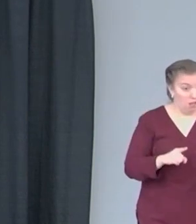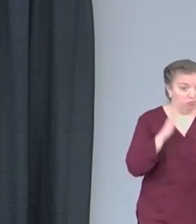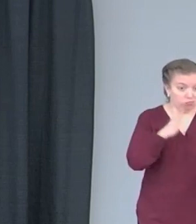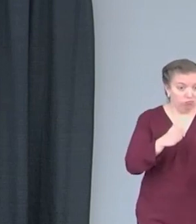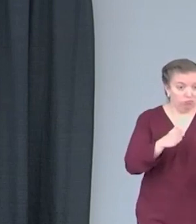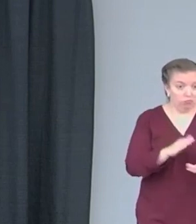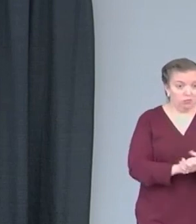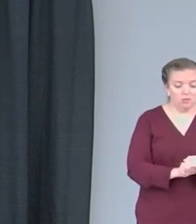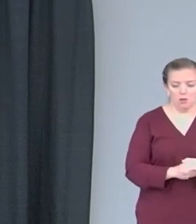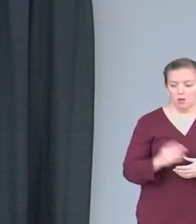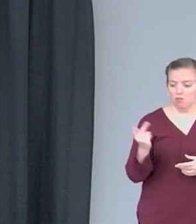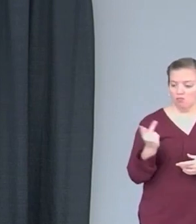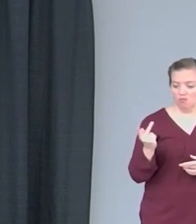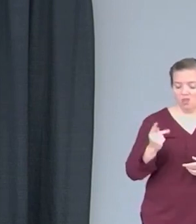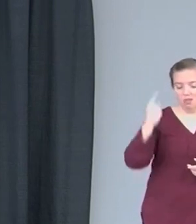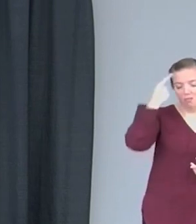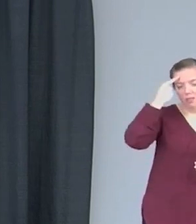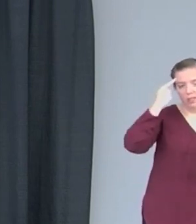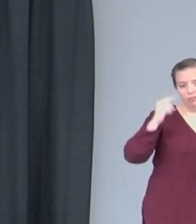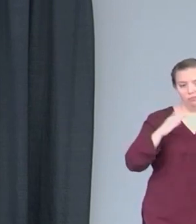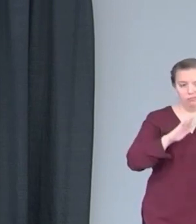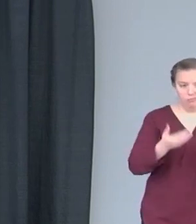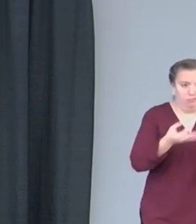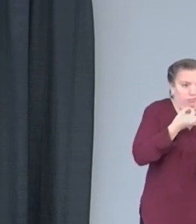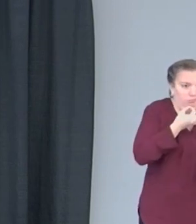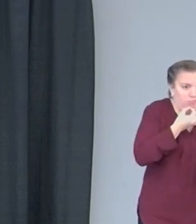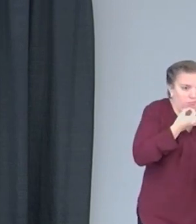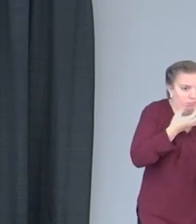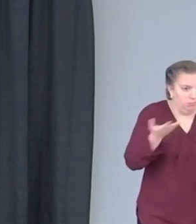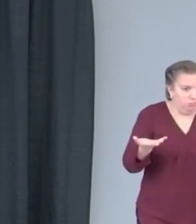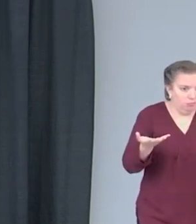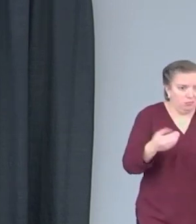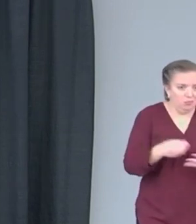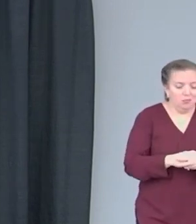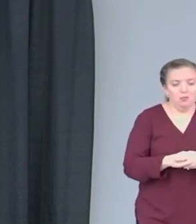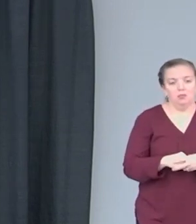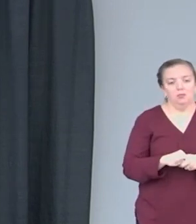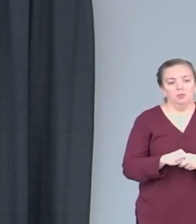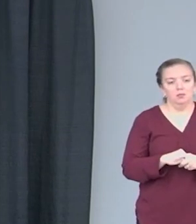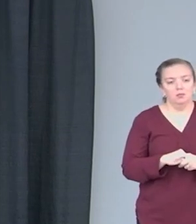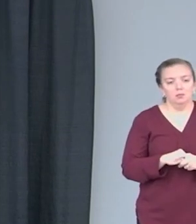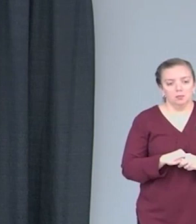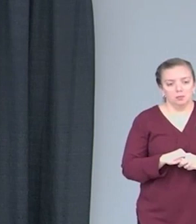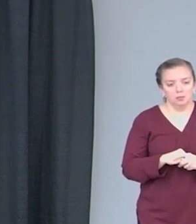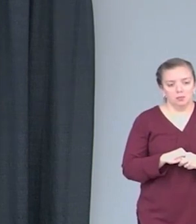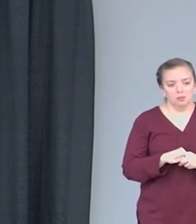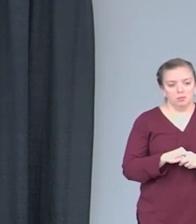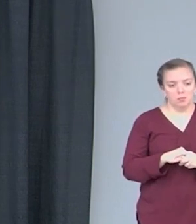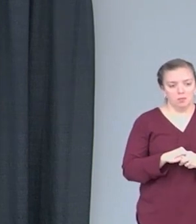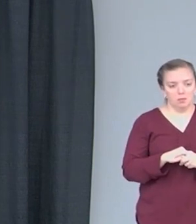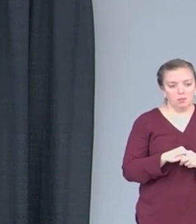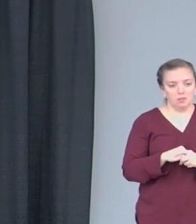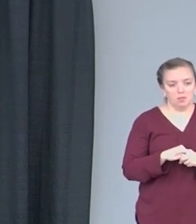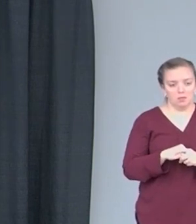believed that we would be dead earlier than, you know, everybody else? Like growing up in again, black